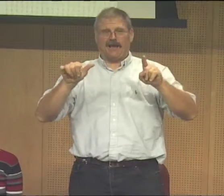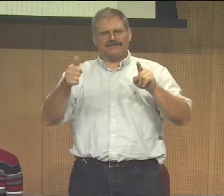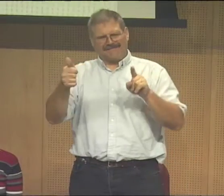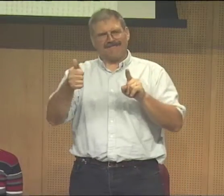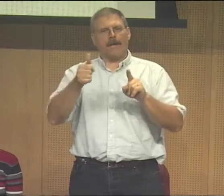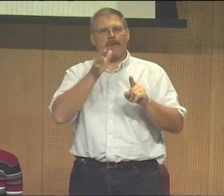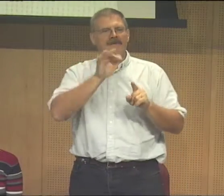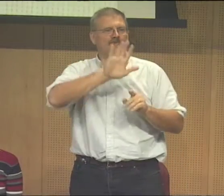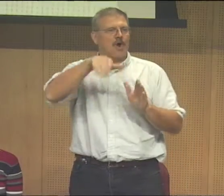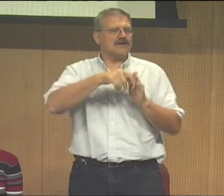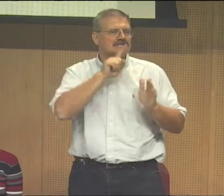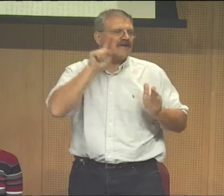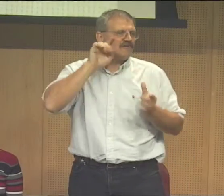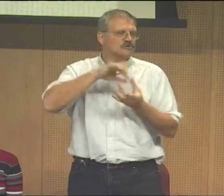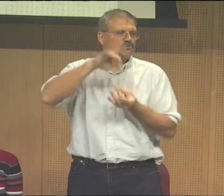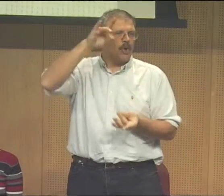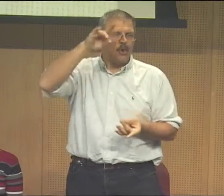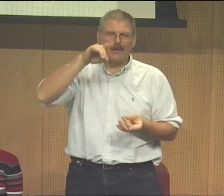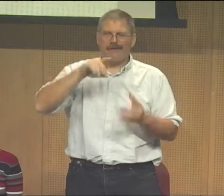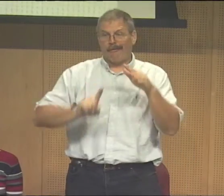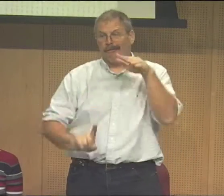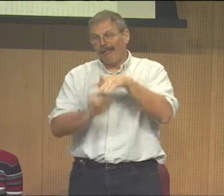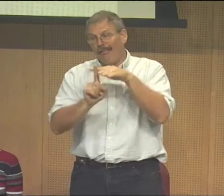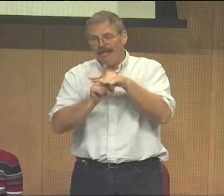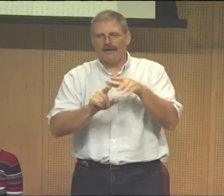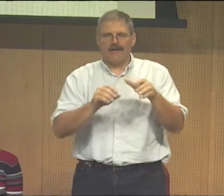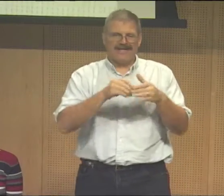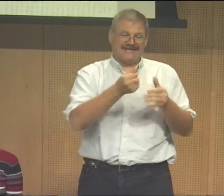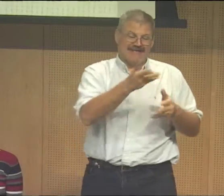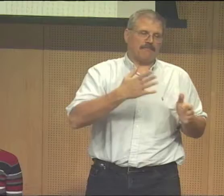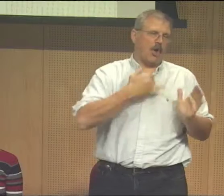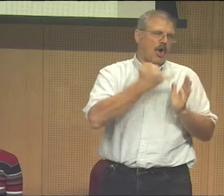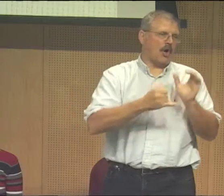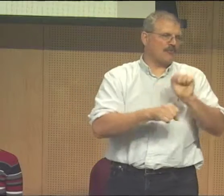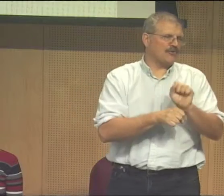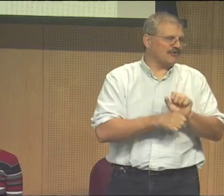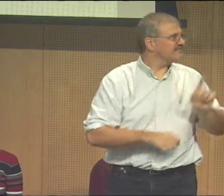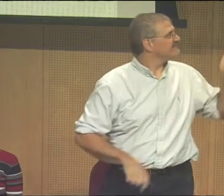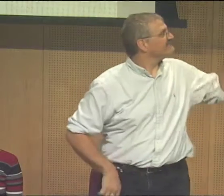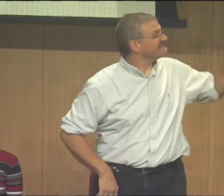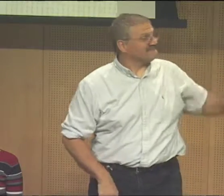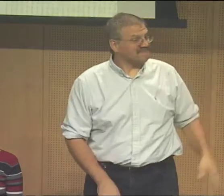also showing that the Mother of All Deaths Souls is there, and it's kind of raise your spirit among us.